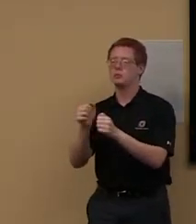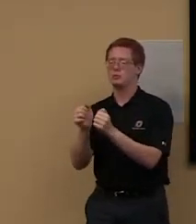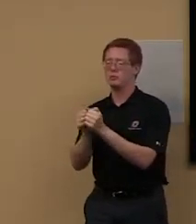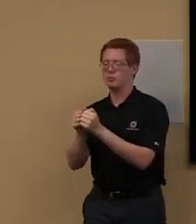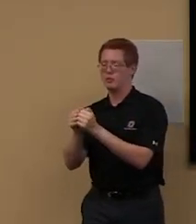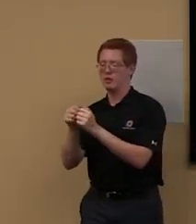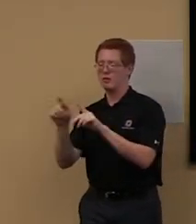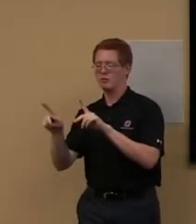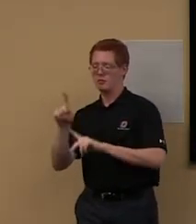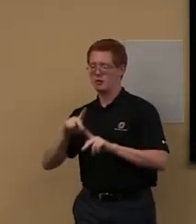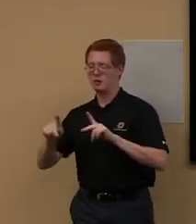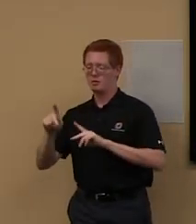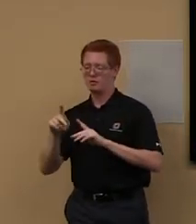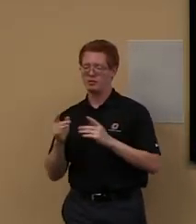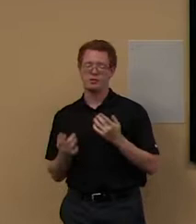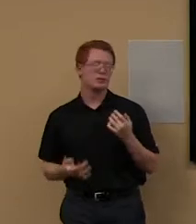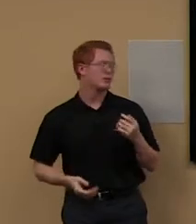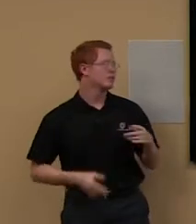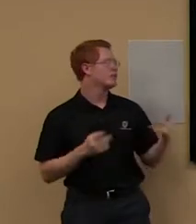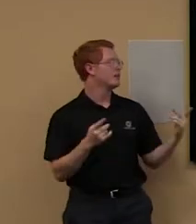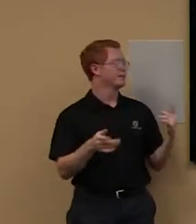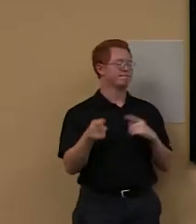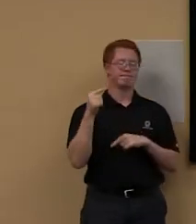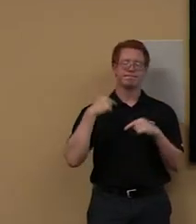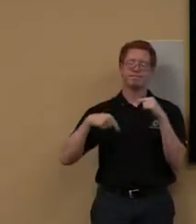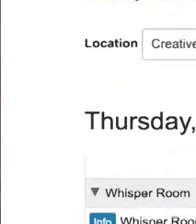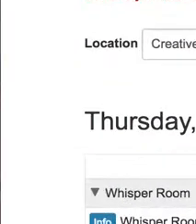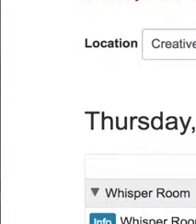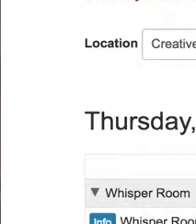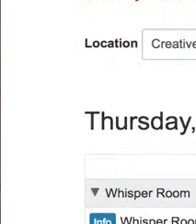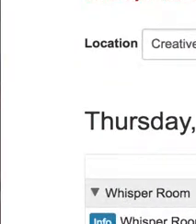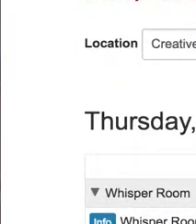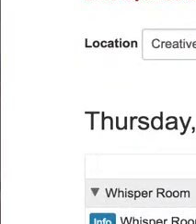let me get back to the website to show you.